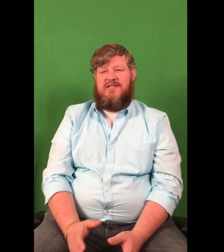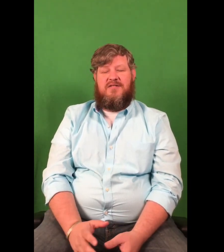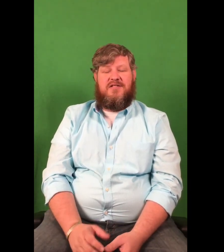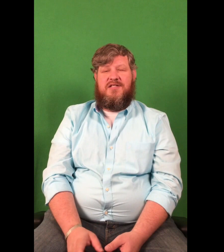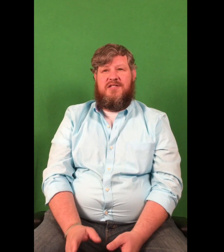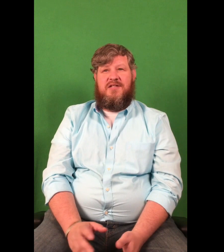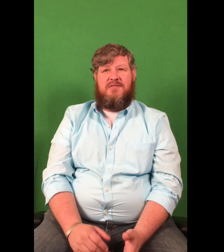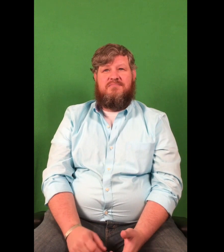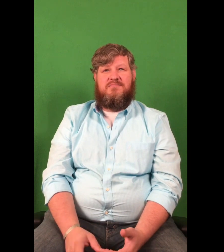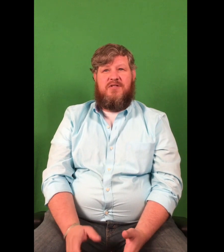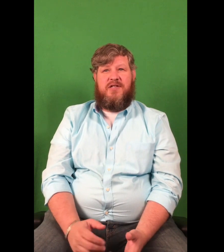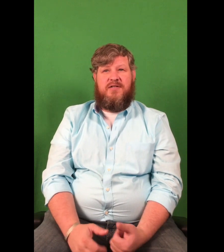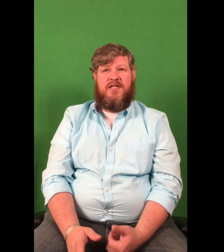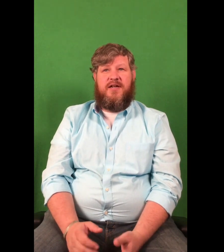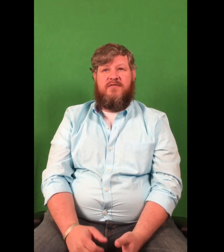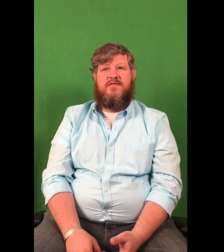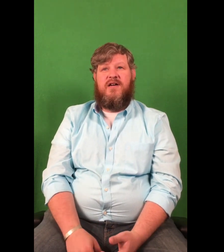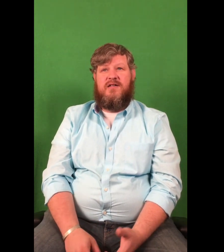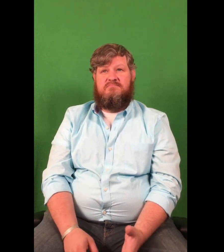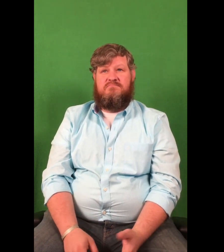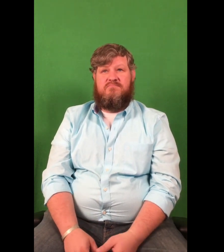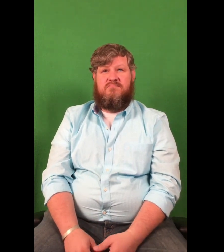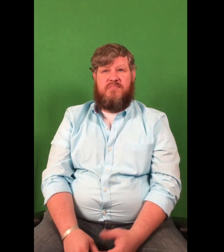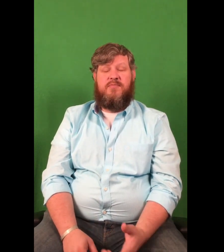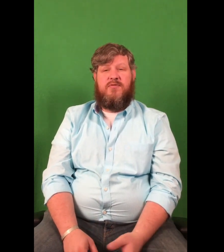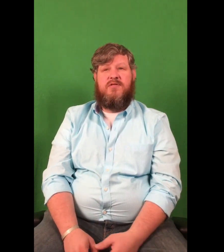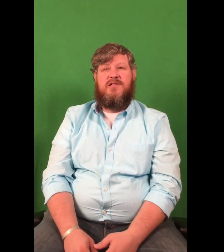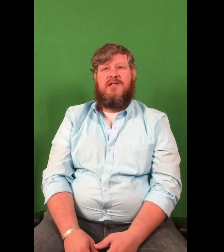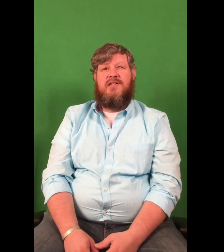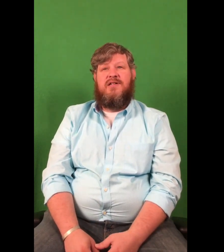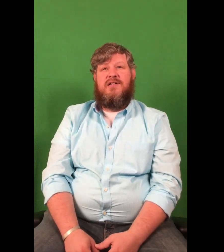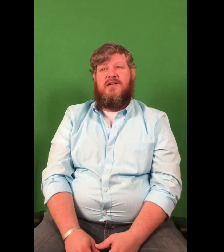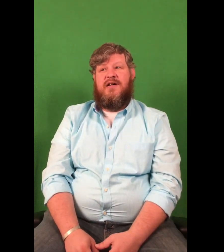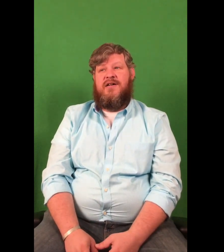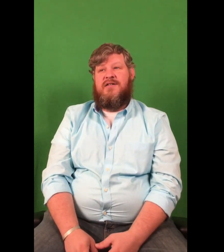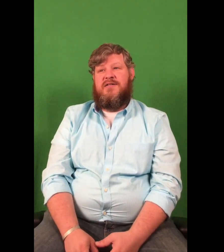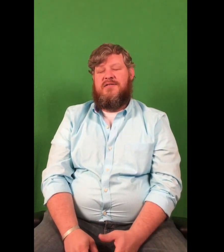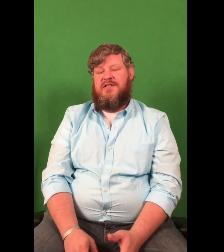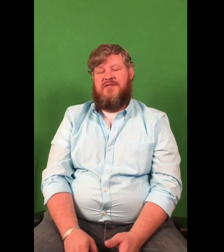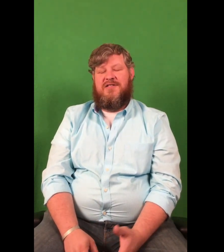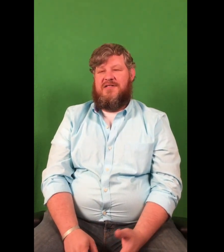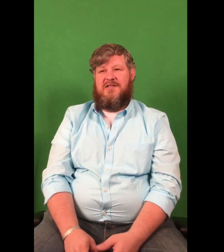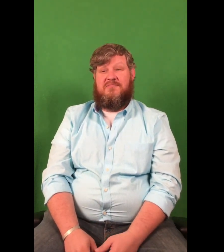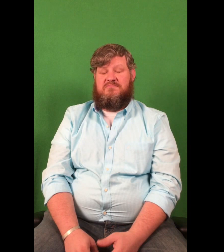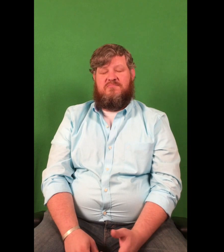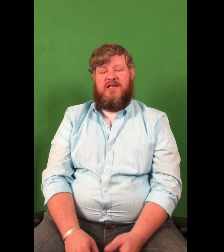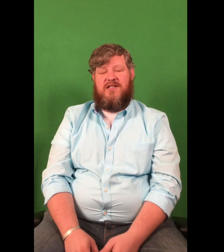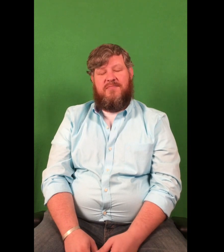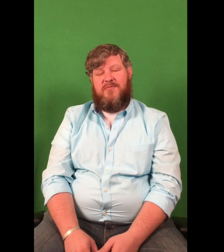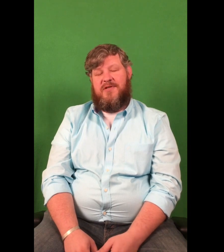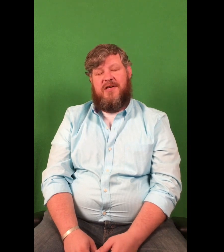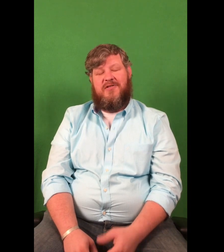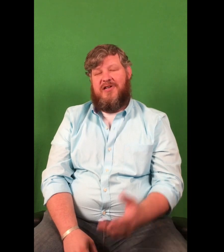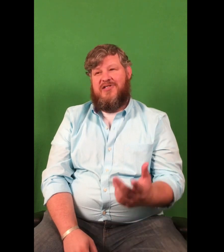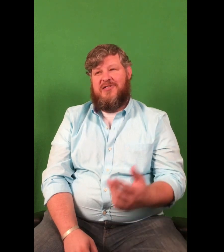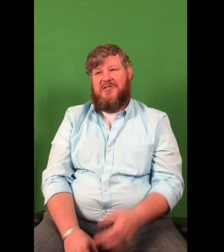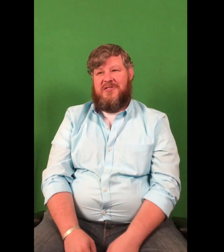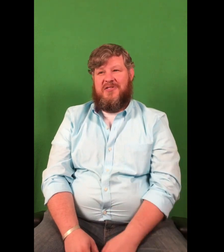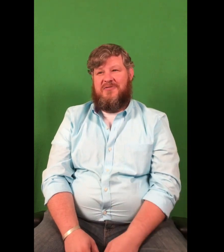Starting to see, you know, our intake of people. And interesting, like, man, some people that I haven't seen since